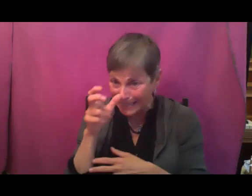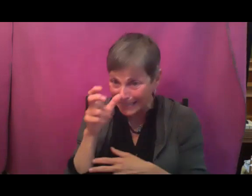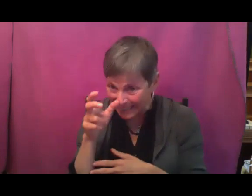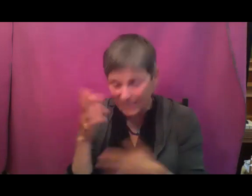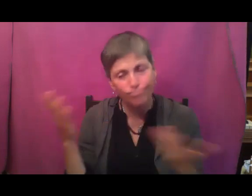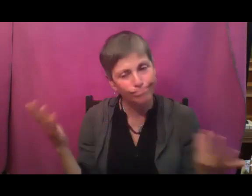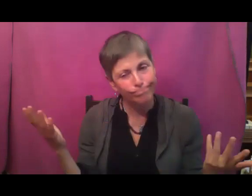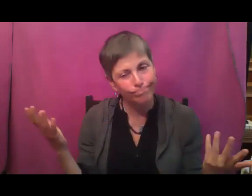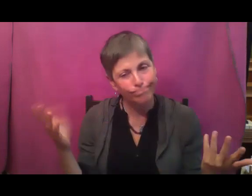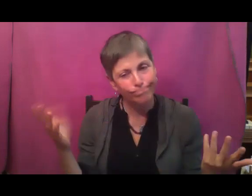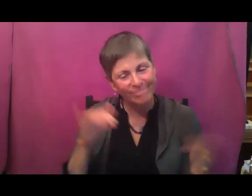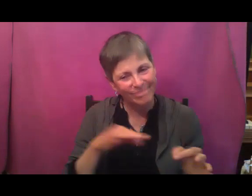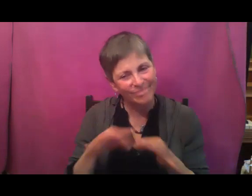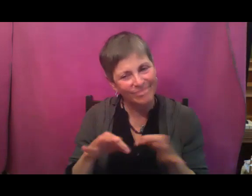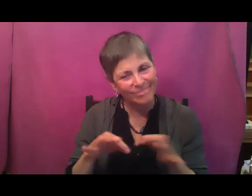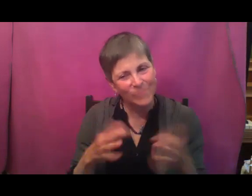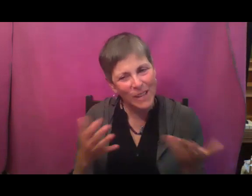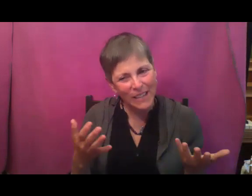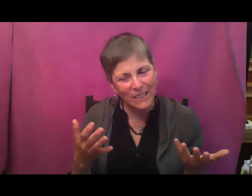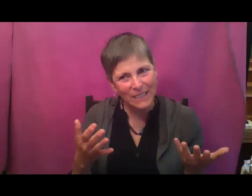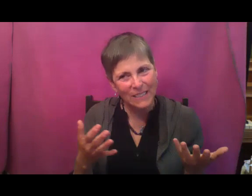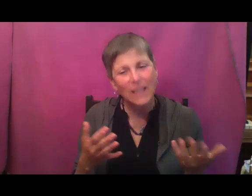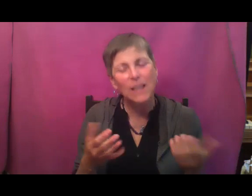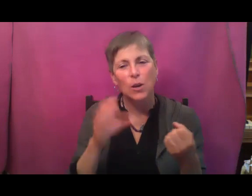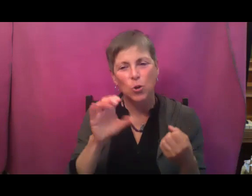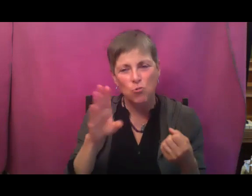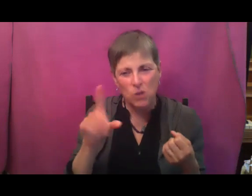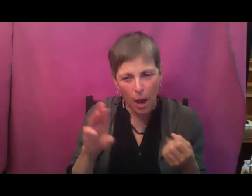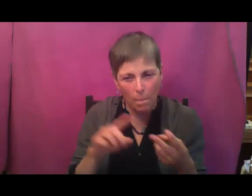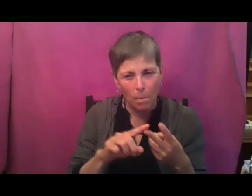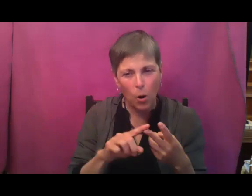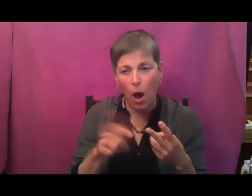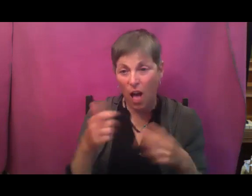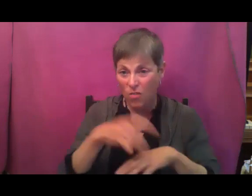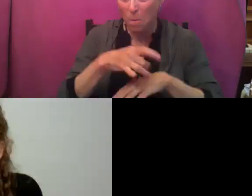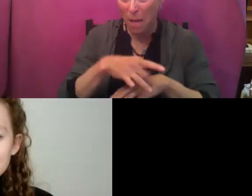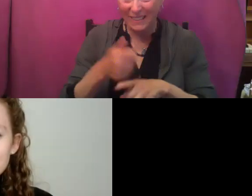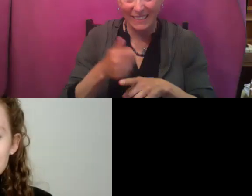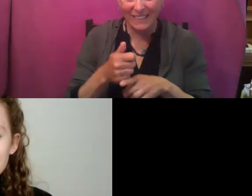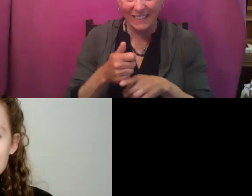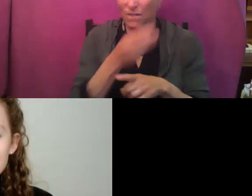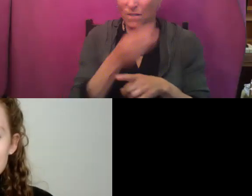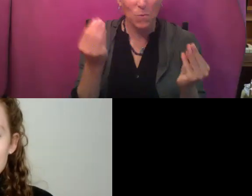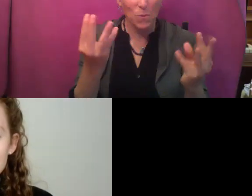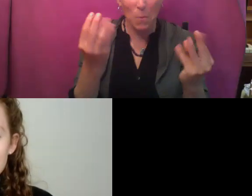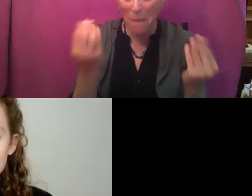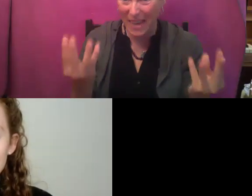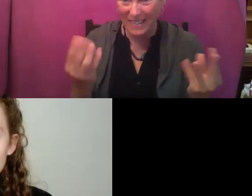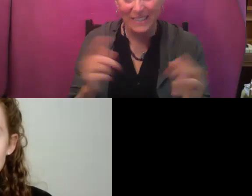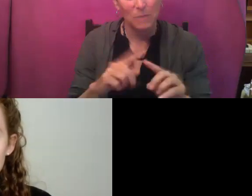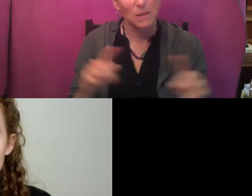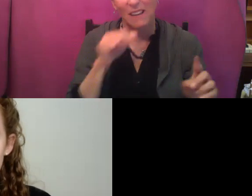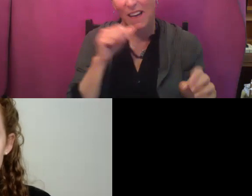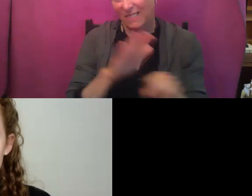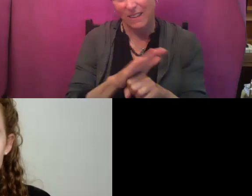cucumbers and other squash melons may not be pollinating. And also our final